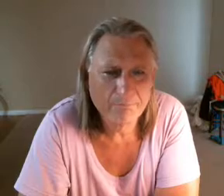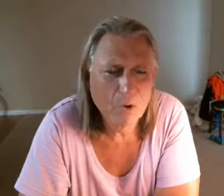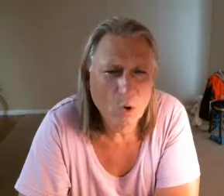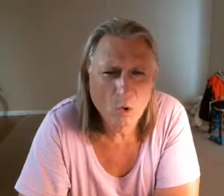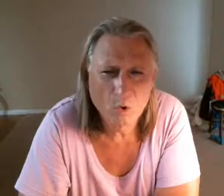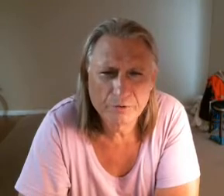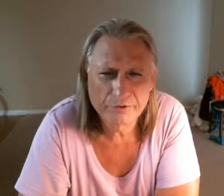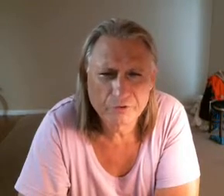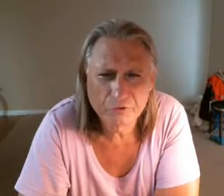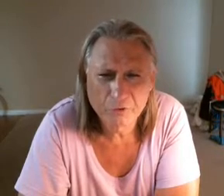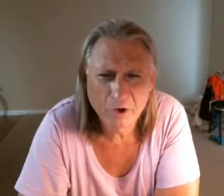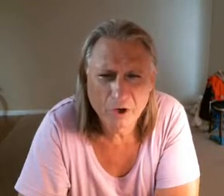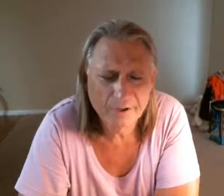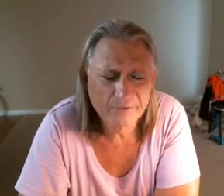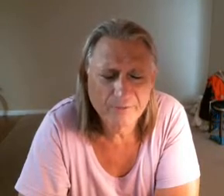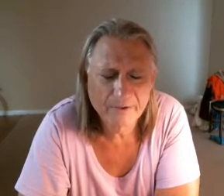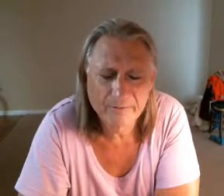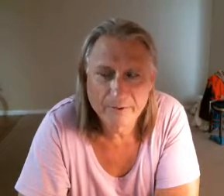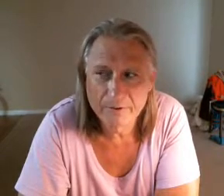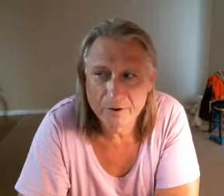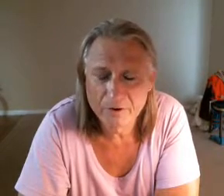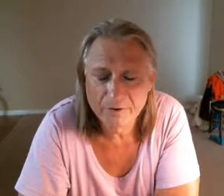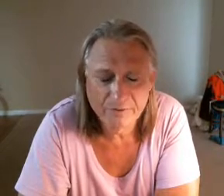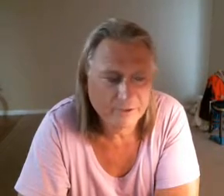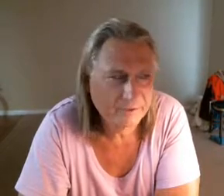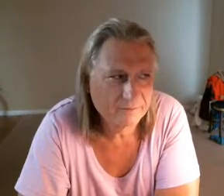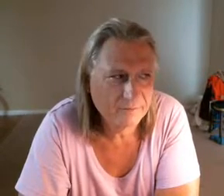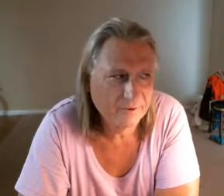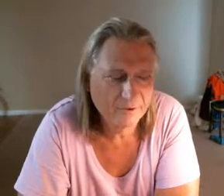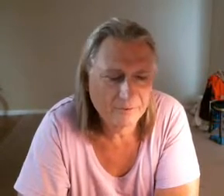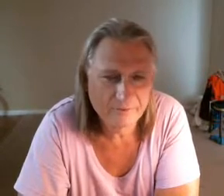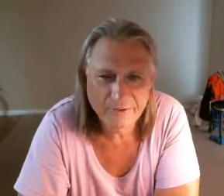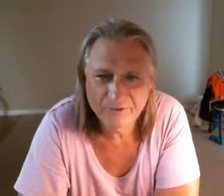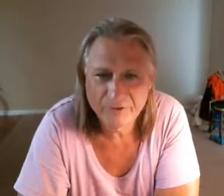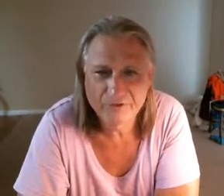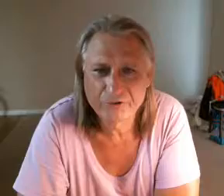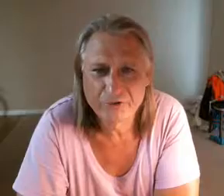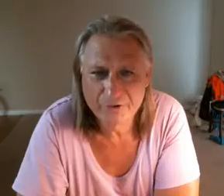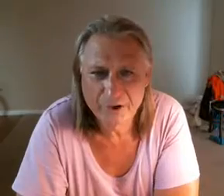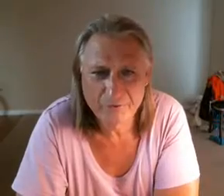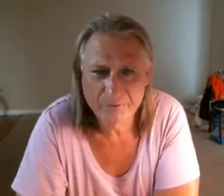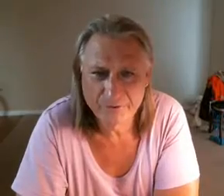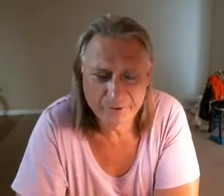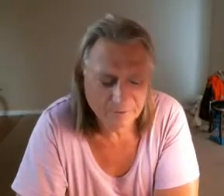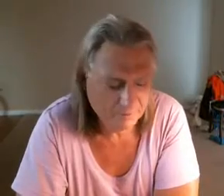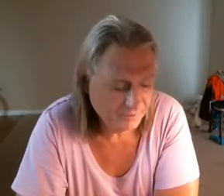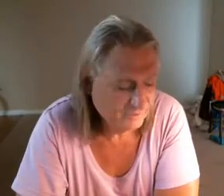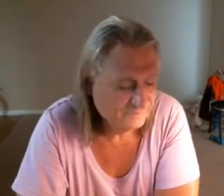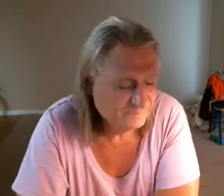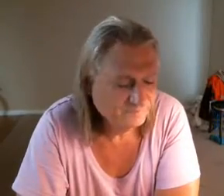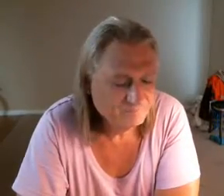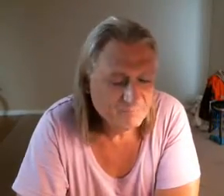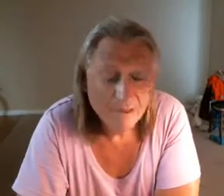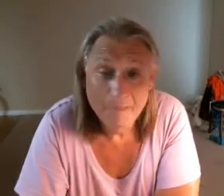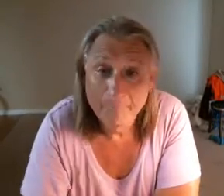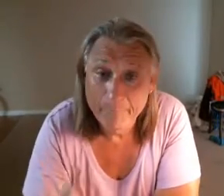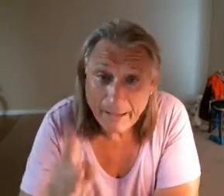bold and strong and it's very very good. It's like I don't know tastes just as good as 100% clumsy but